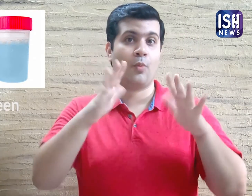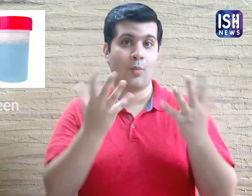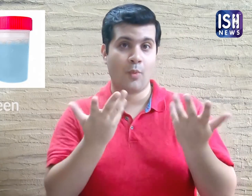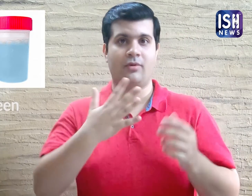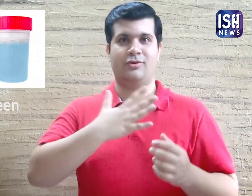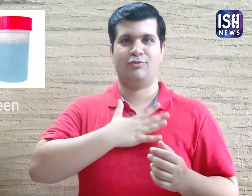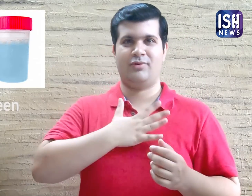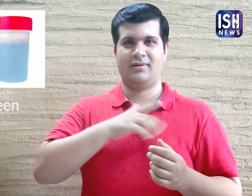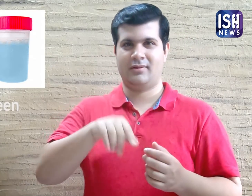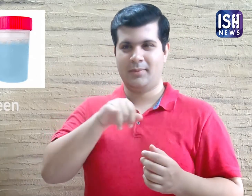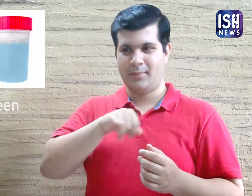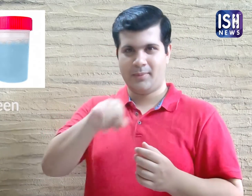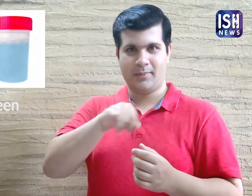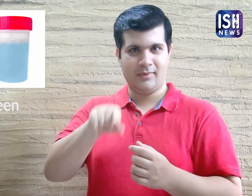Blue or green? 16.